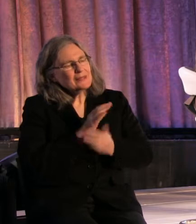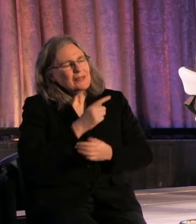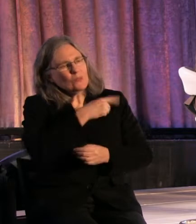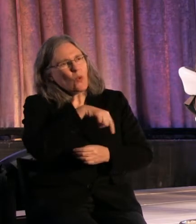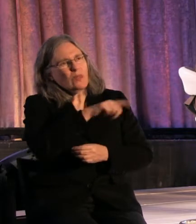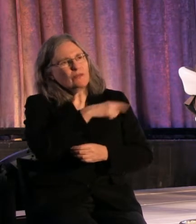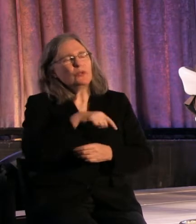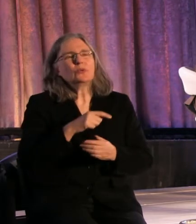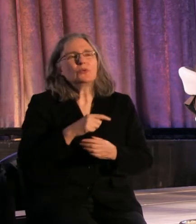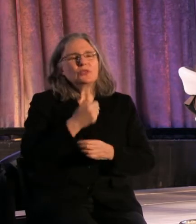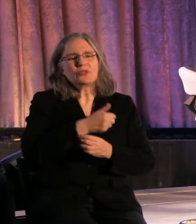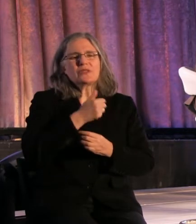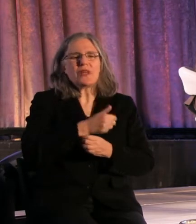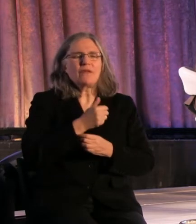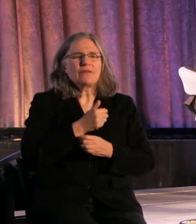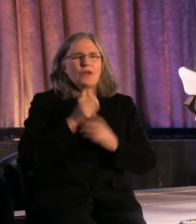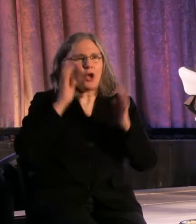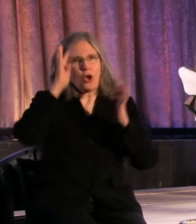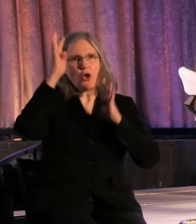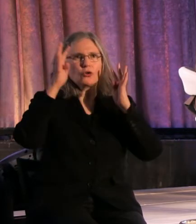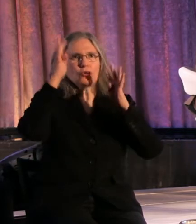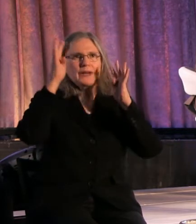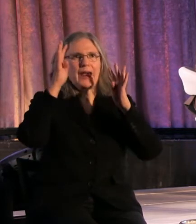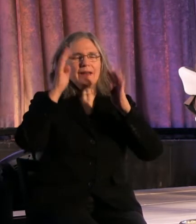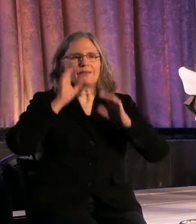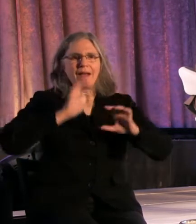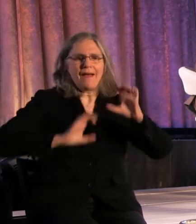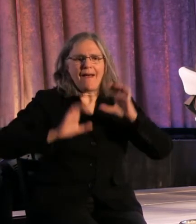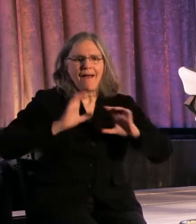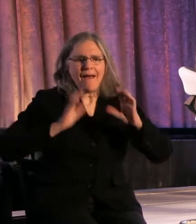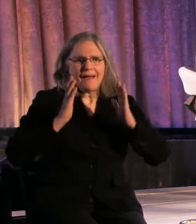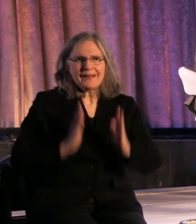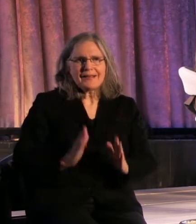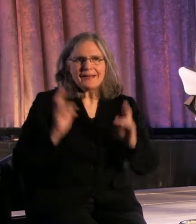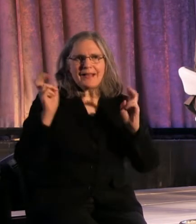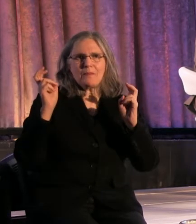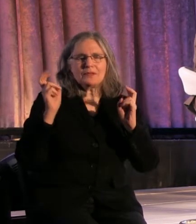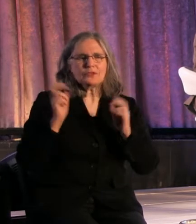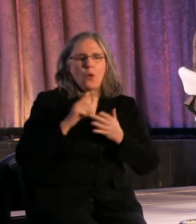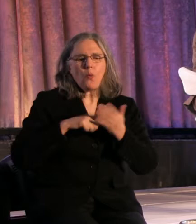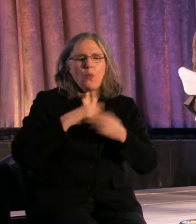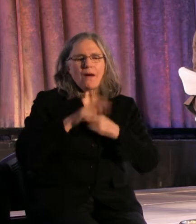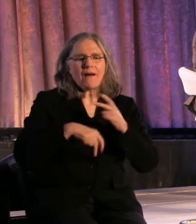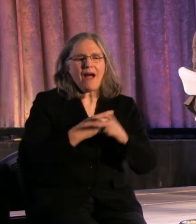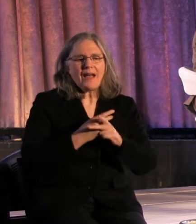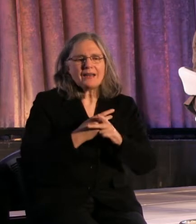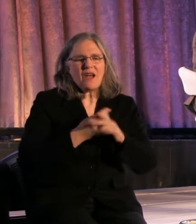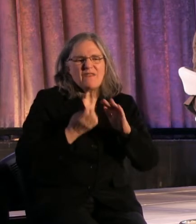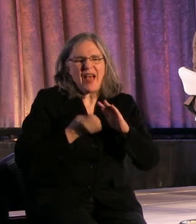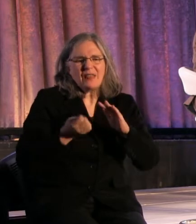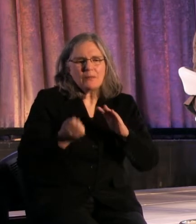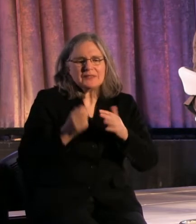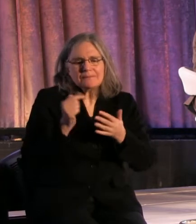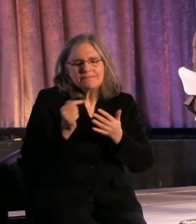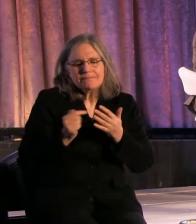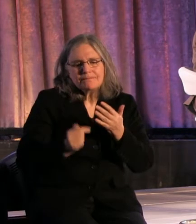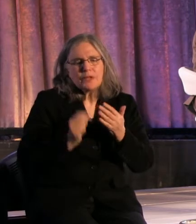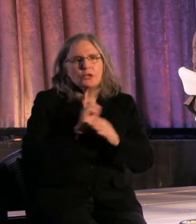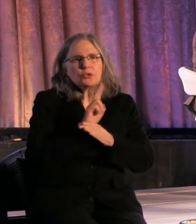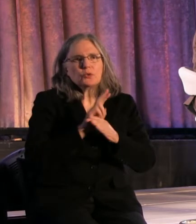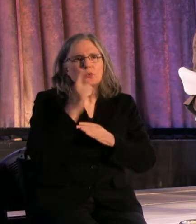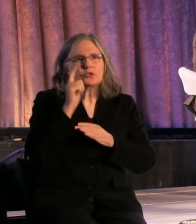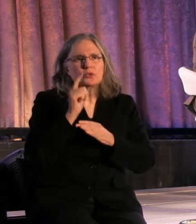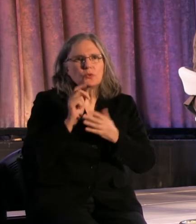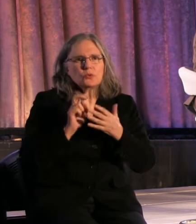what are the elements that you use to scale intimacy? I think for me,